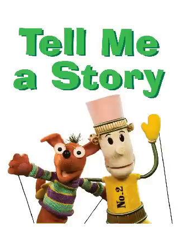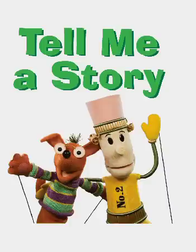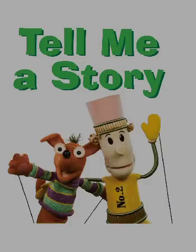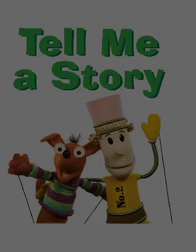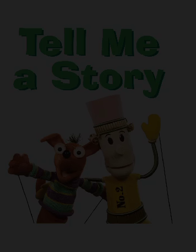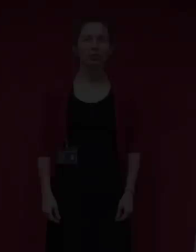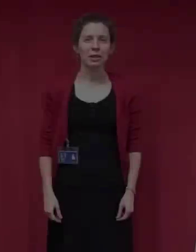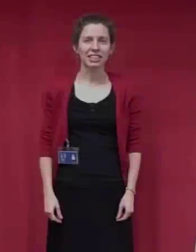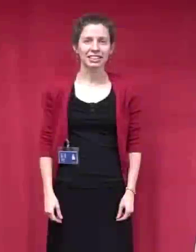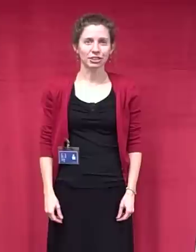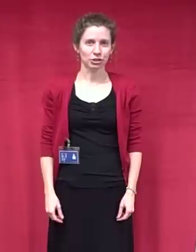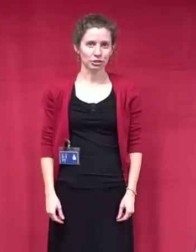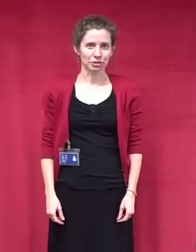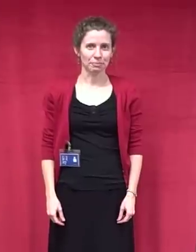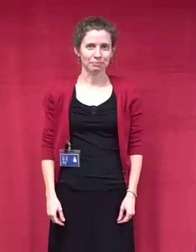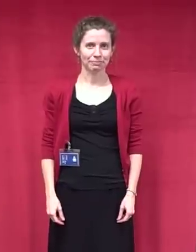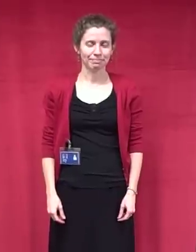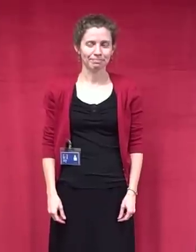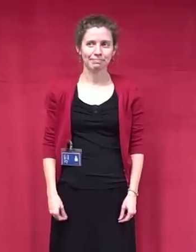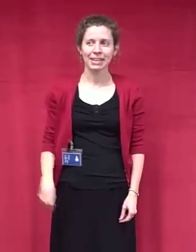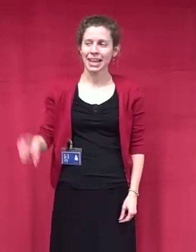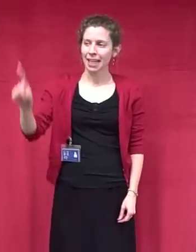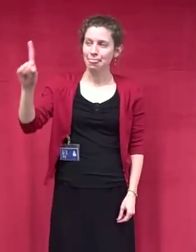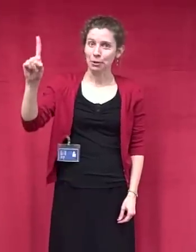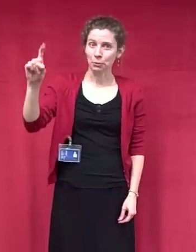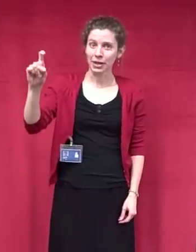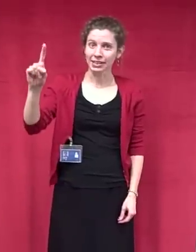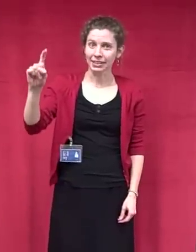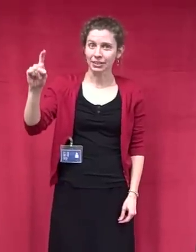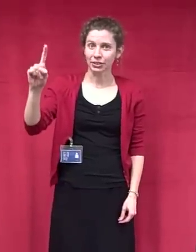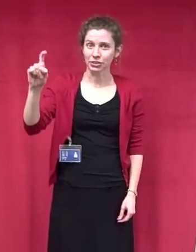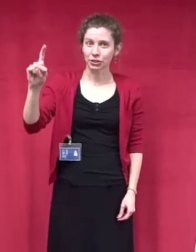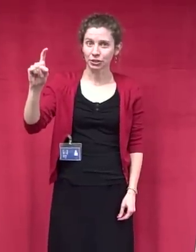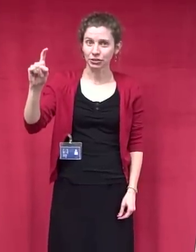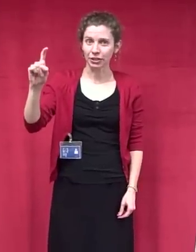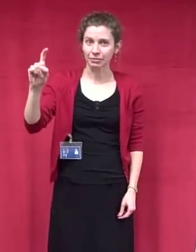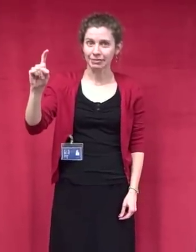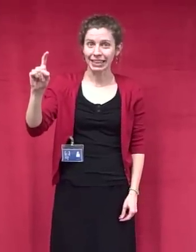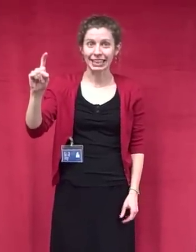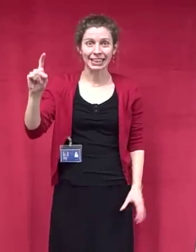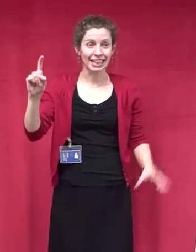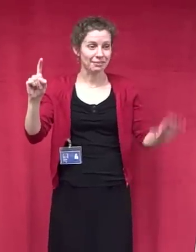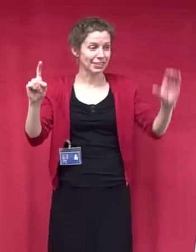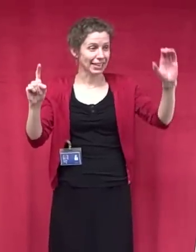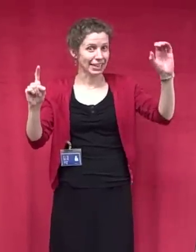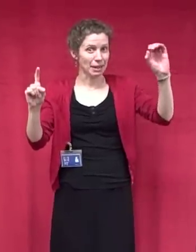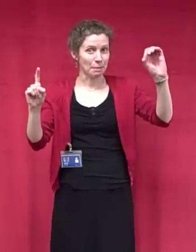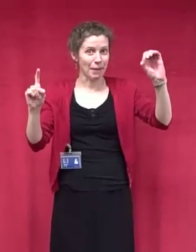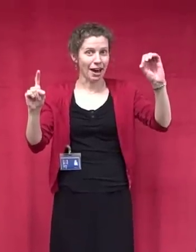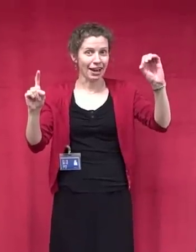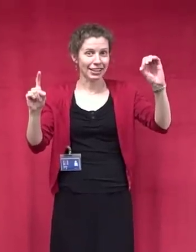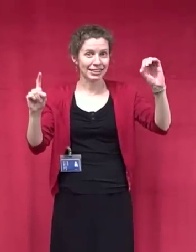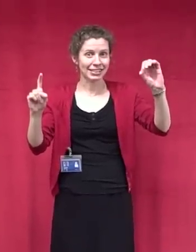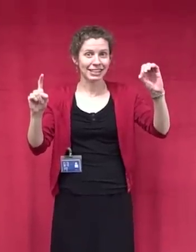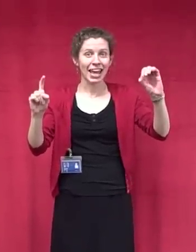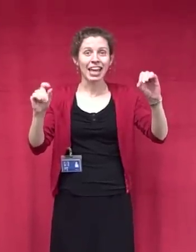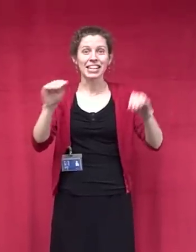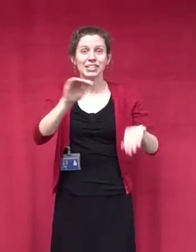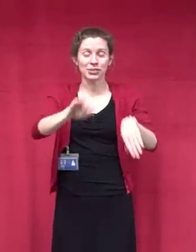There was a little turtle. There was a little turtle. He lived in a box. He